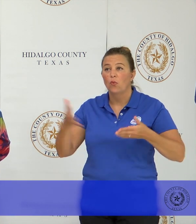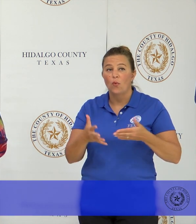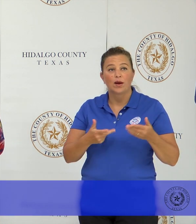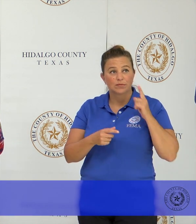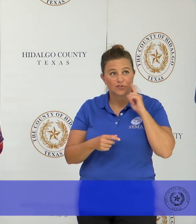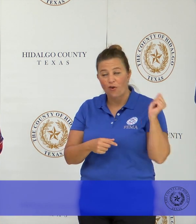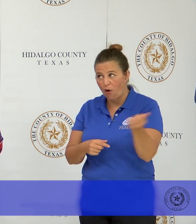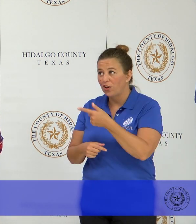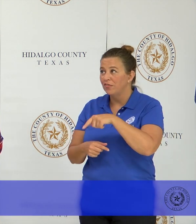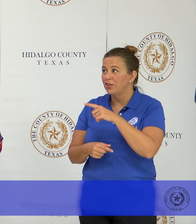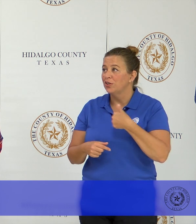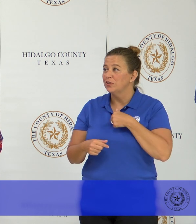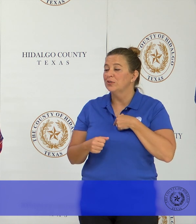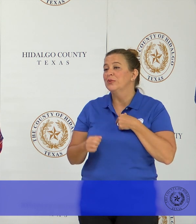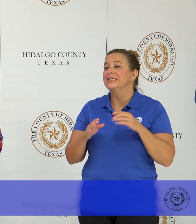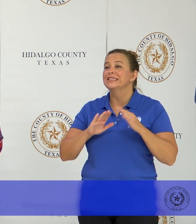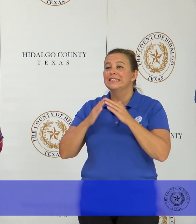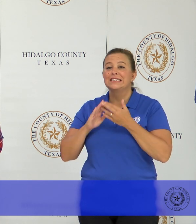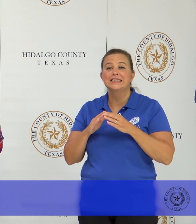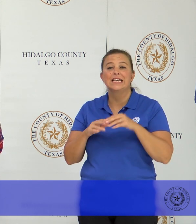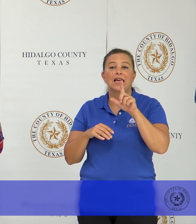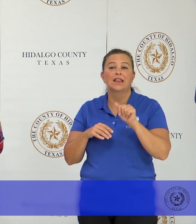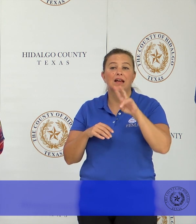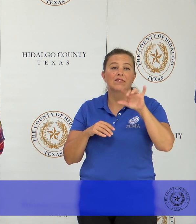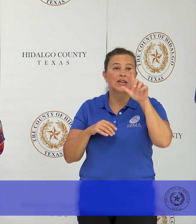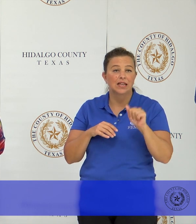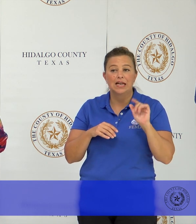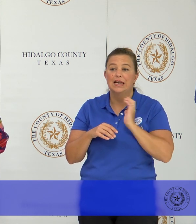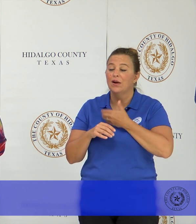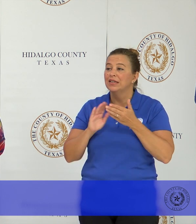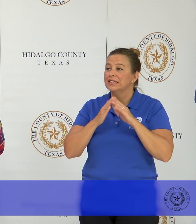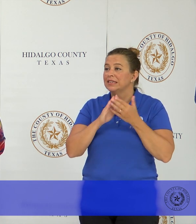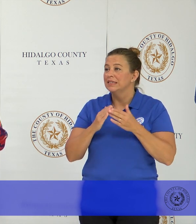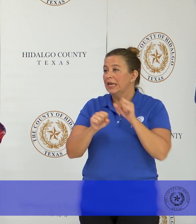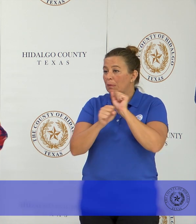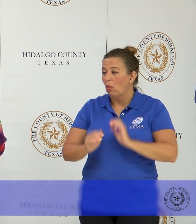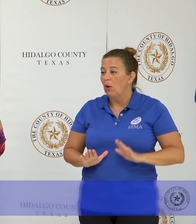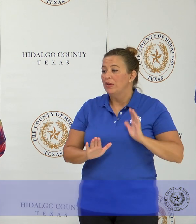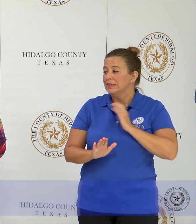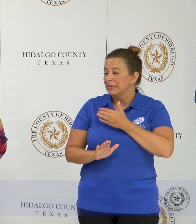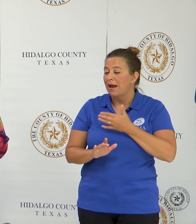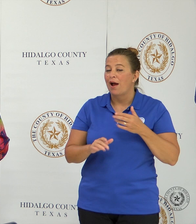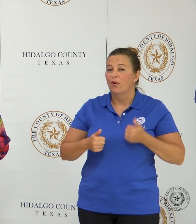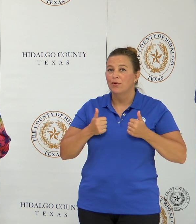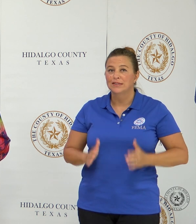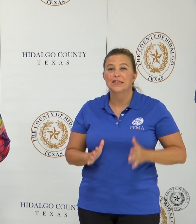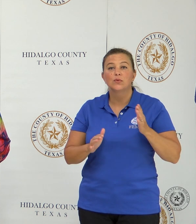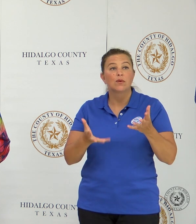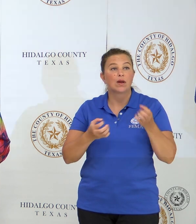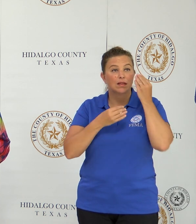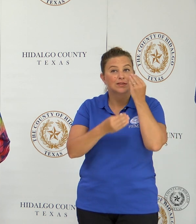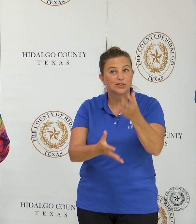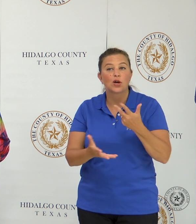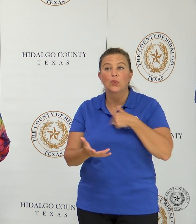to all of you on behalf of the City of La Villa, the elected officials and all of our city employees and our residents. We like to let you all know that we are